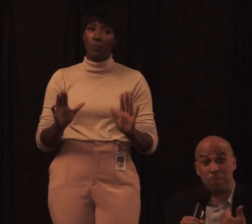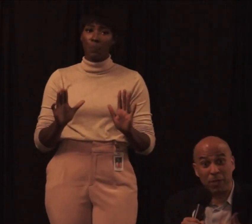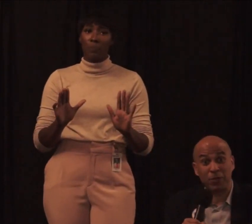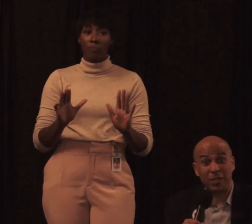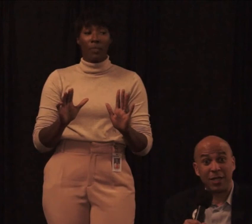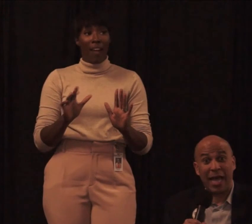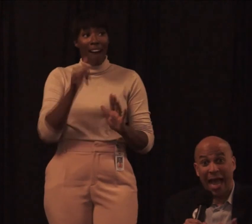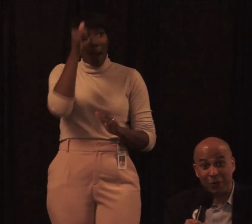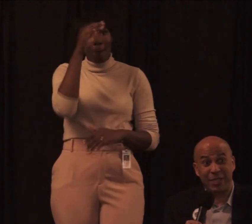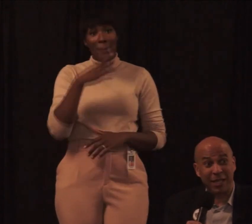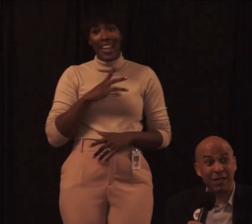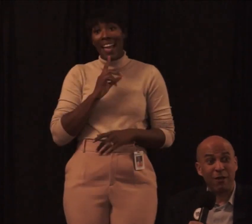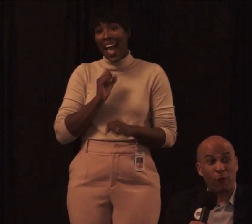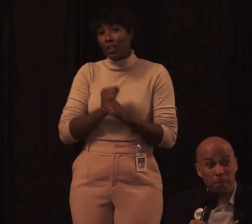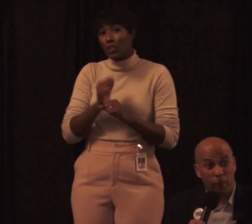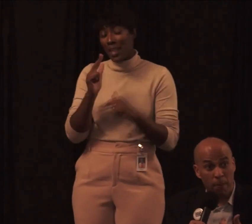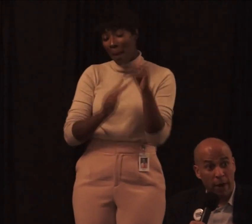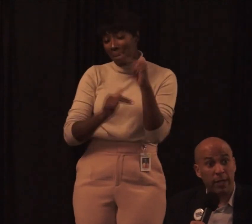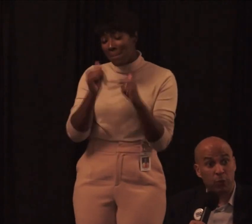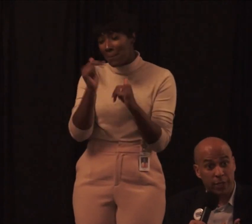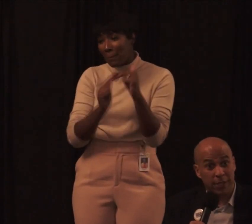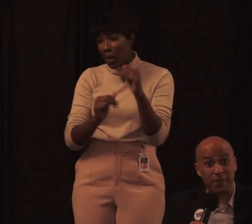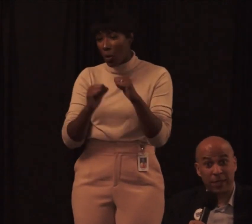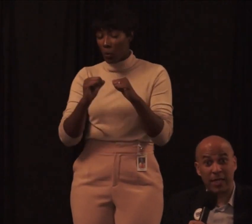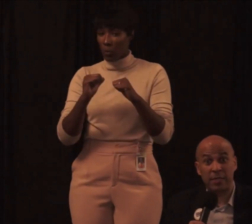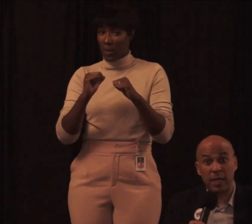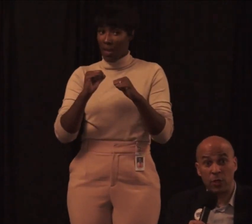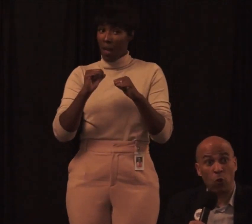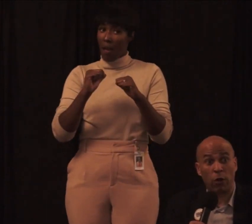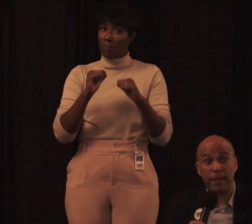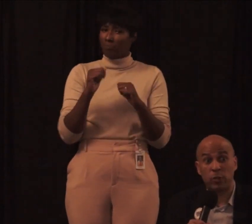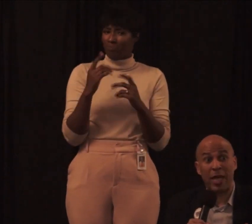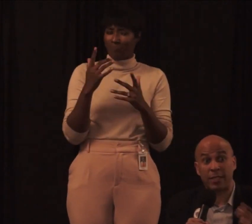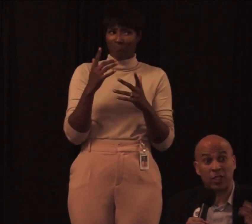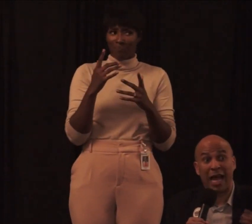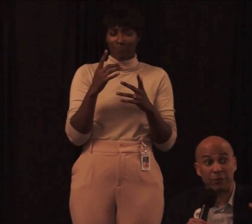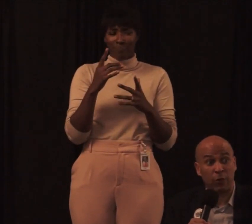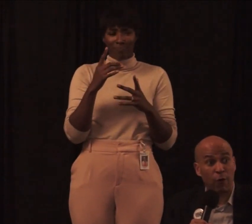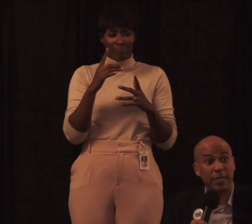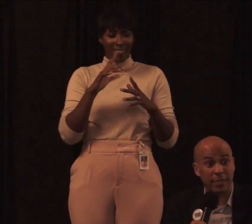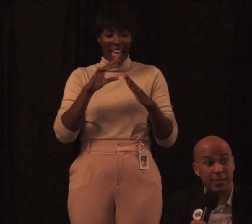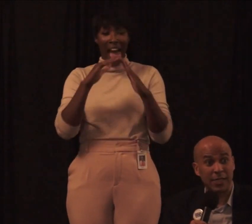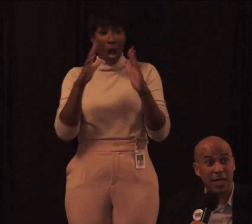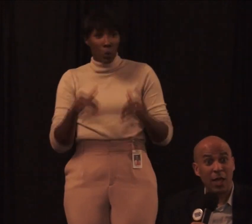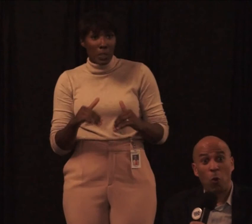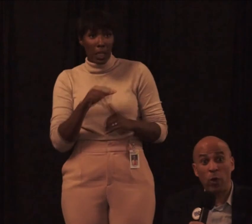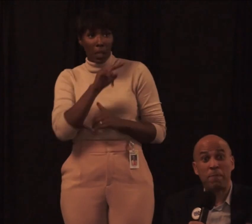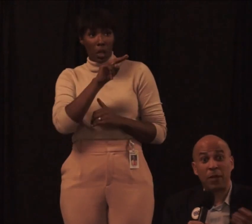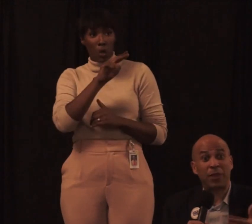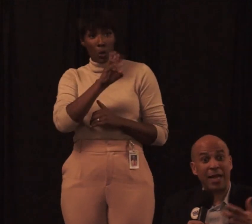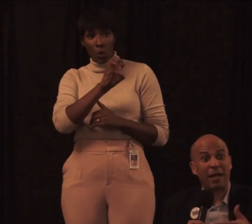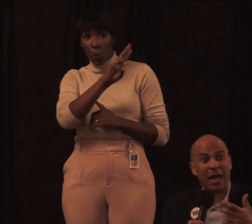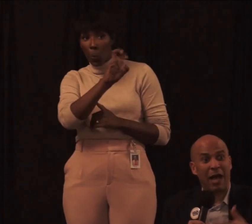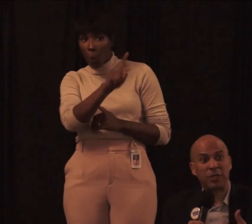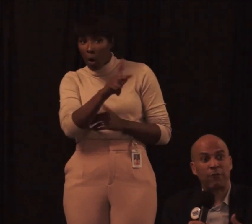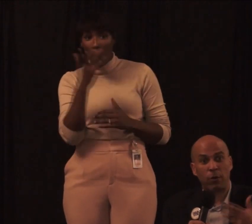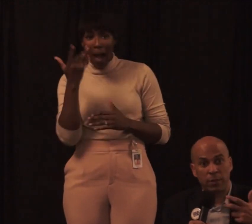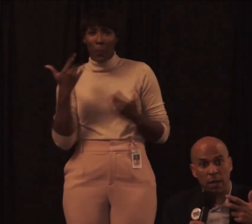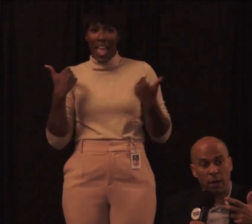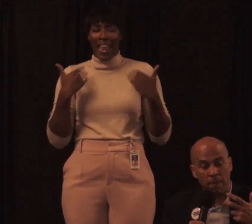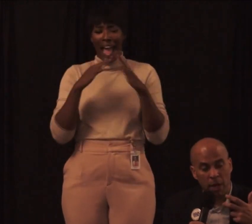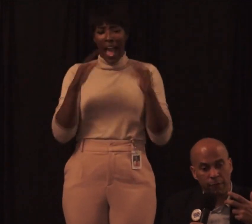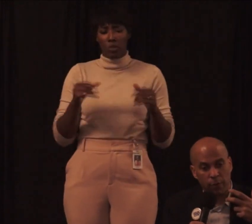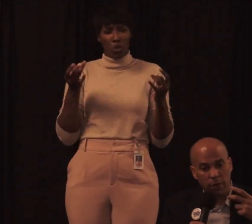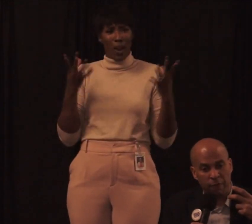who's actually built housing for Americans with disabilities in Newark because we had such a housing crisis. We built that housing